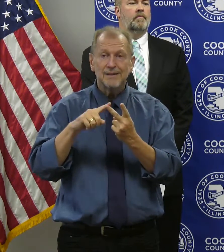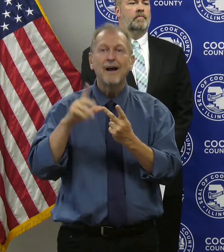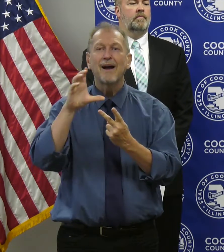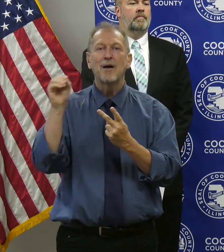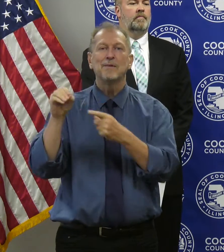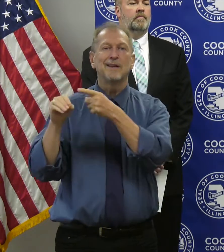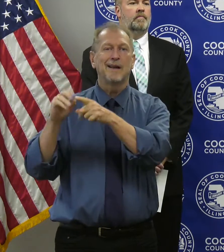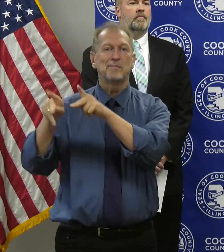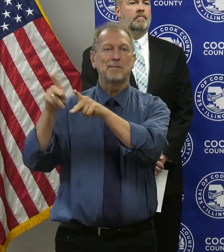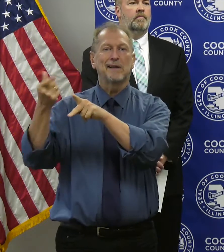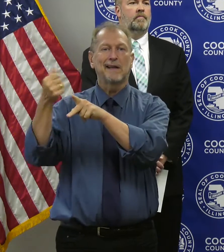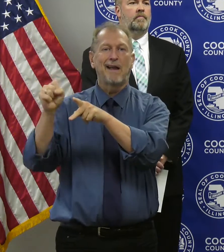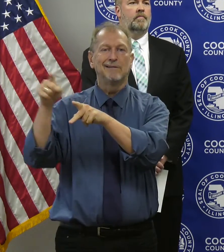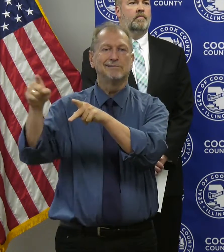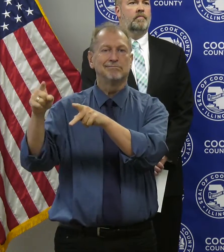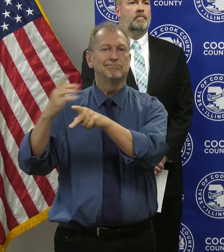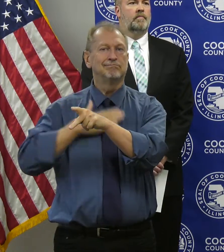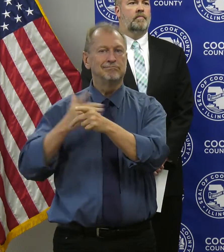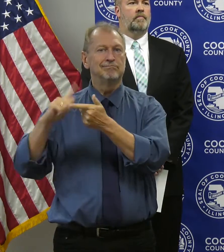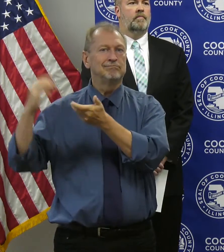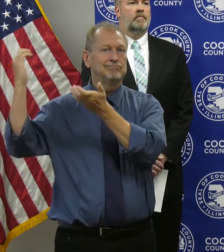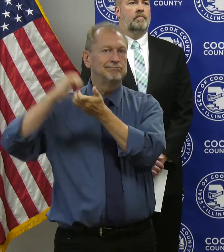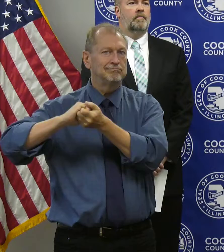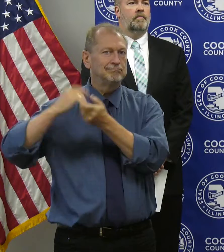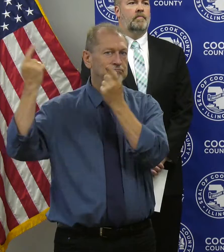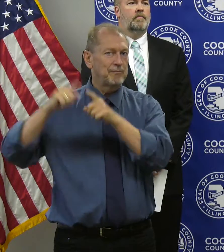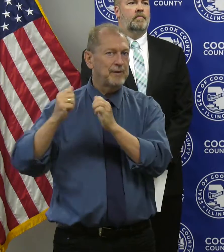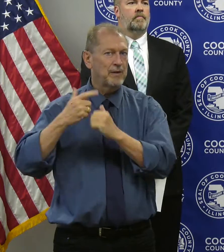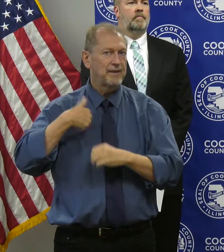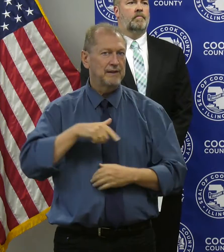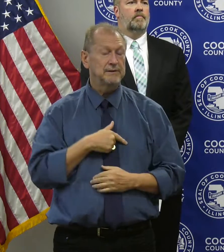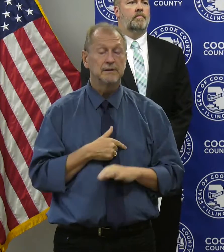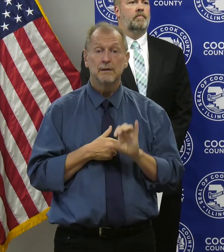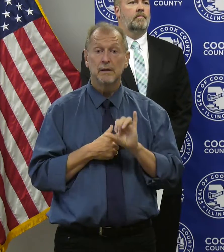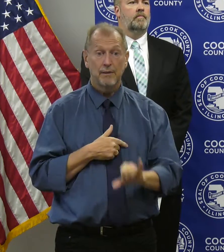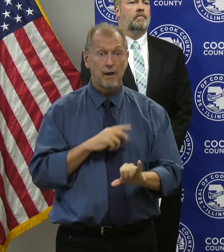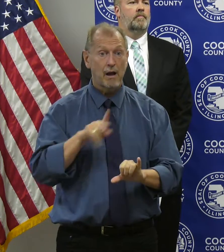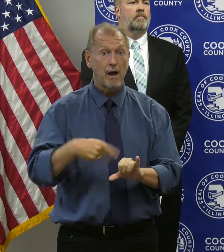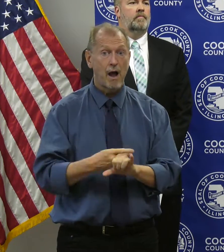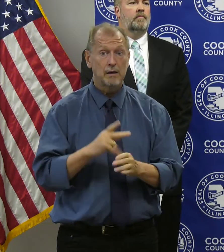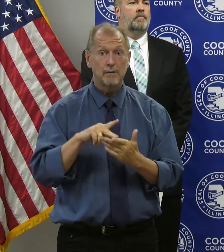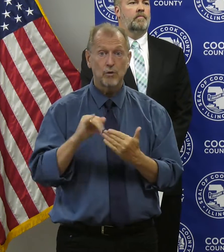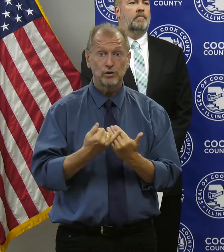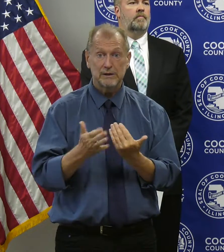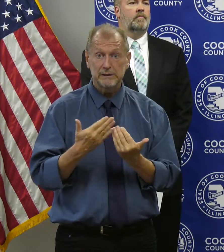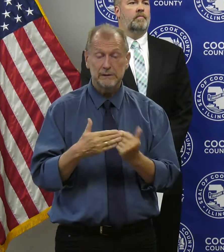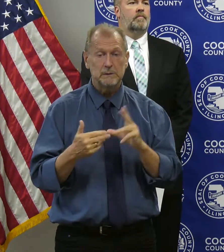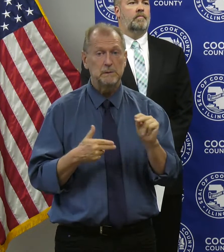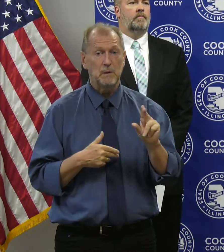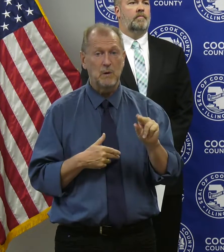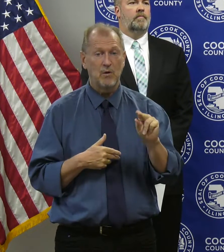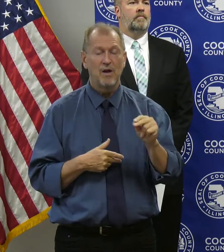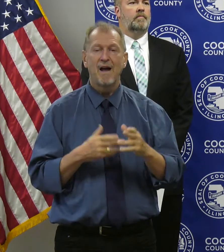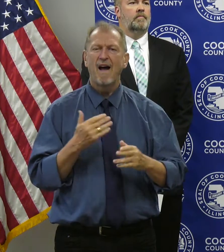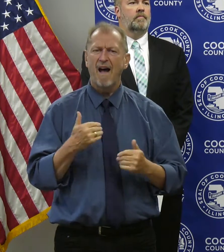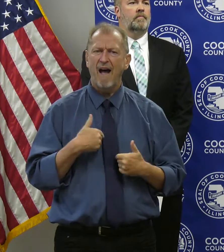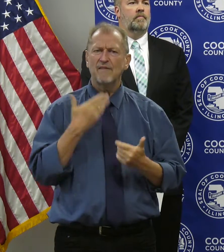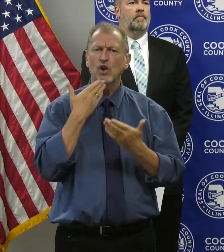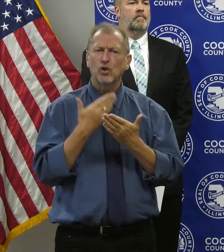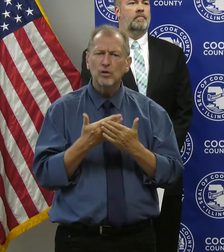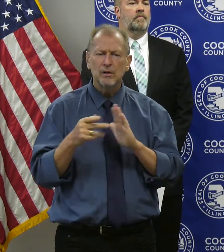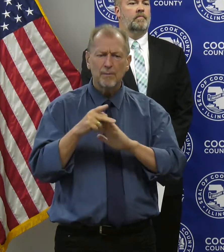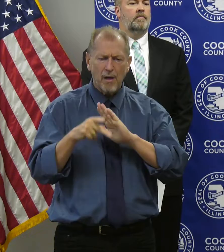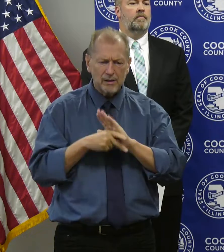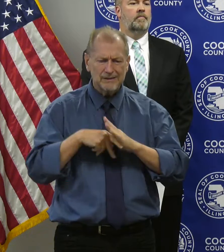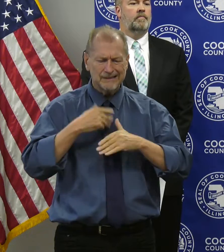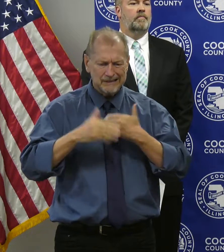for their partnership with us. Projects like this are not easy, and energy efficiency and smart, sustainable policy does not